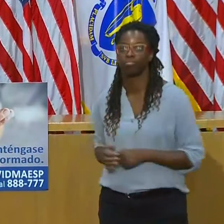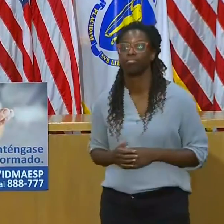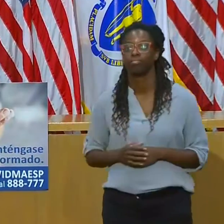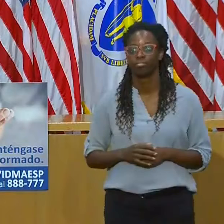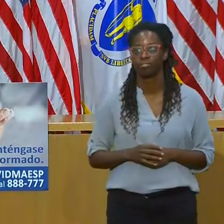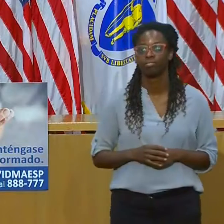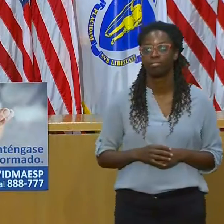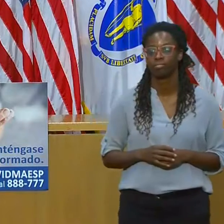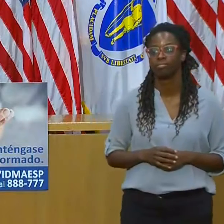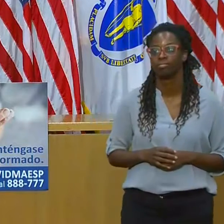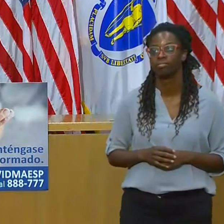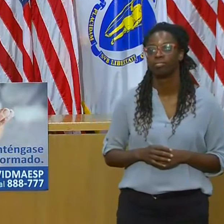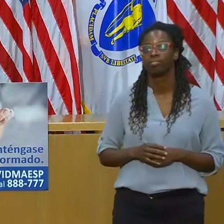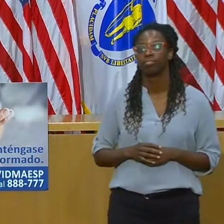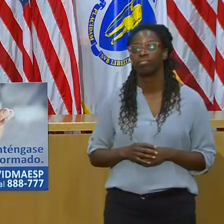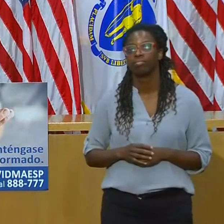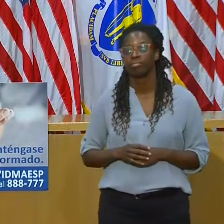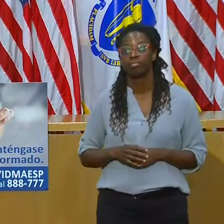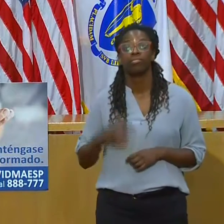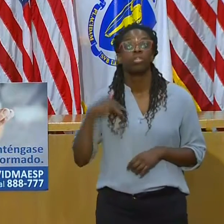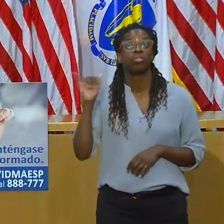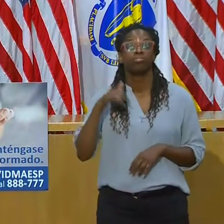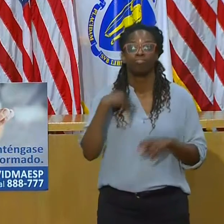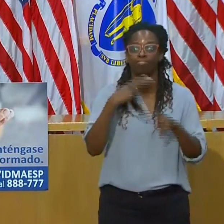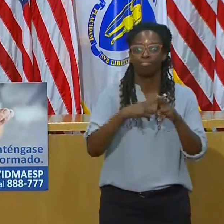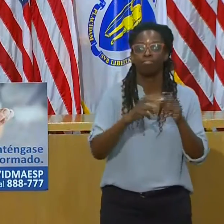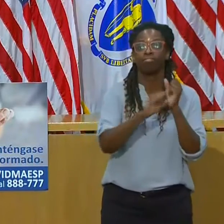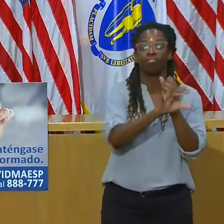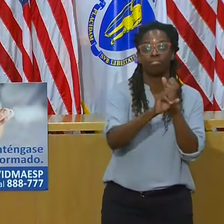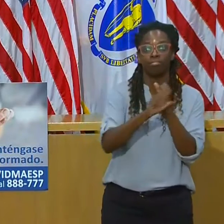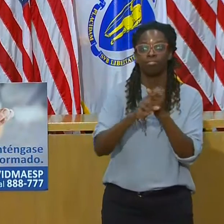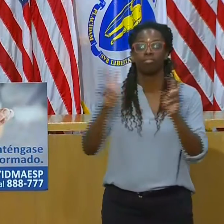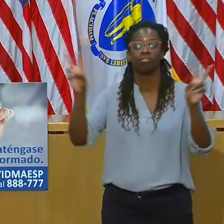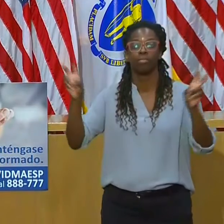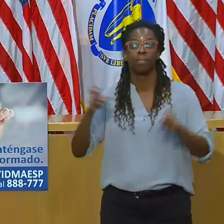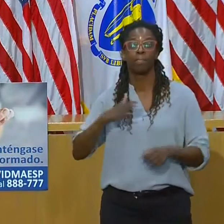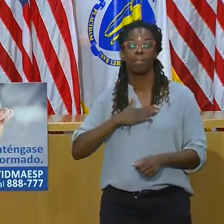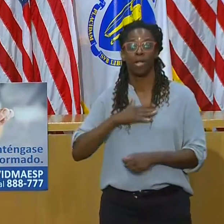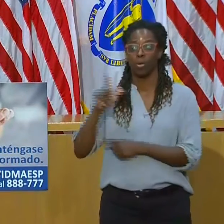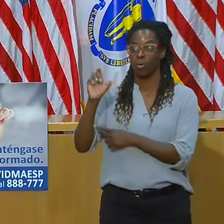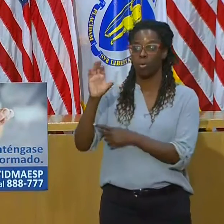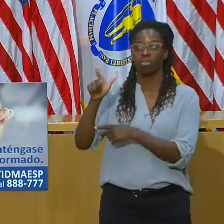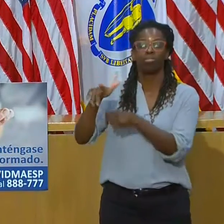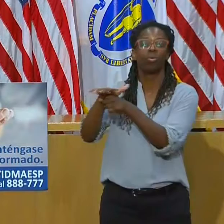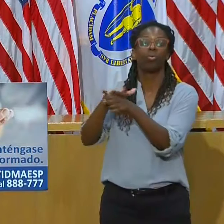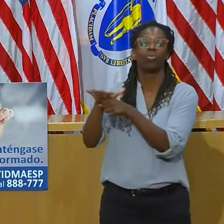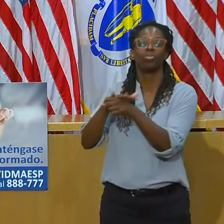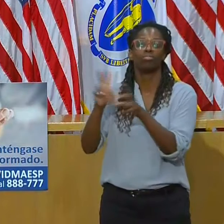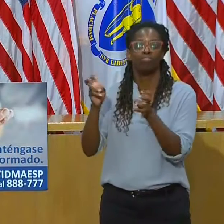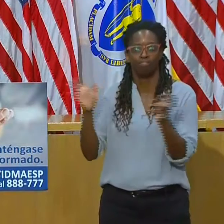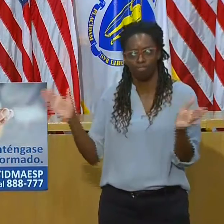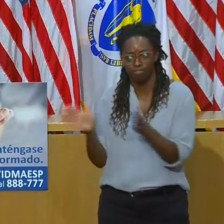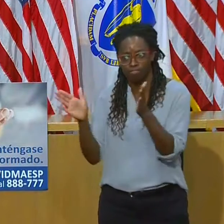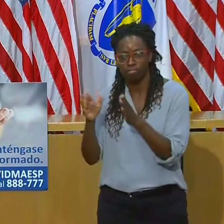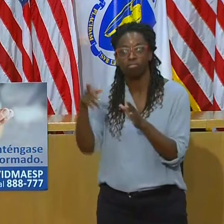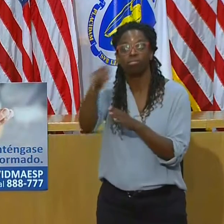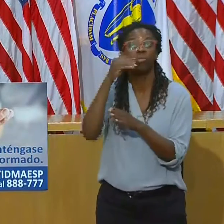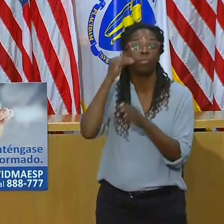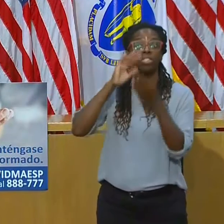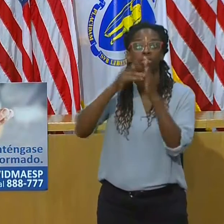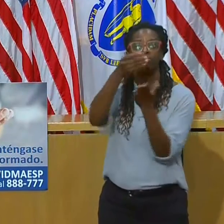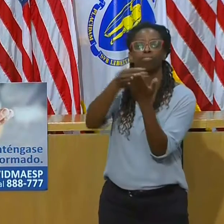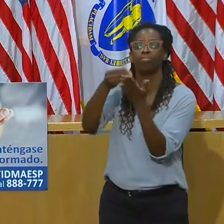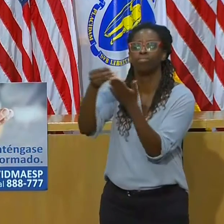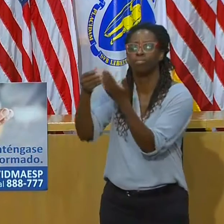MyLocalMA campaign to drive people to shop, dine, visit local, explore other